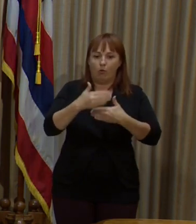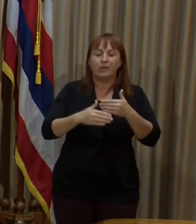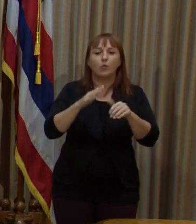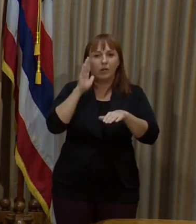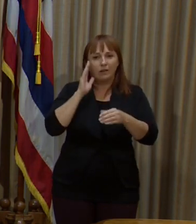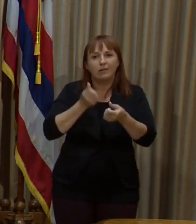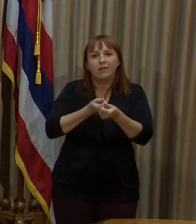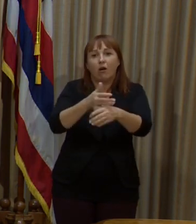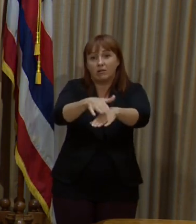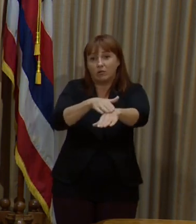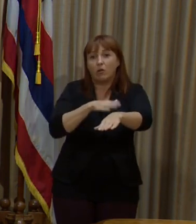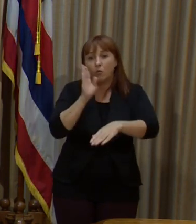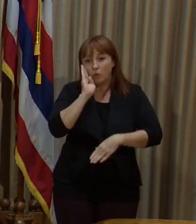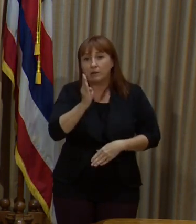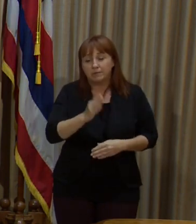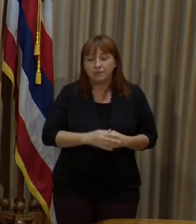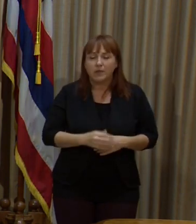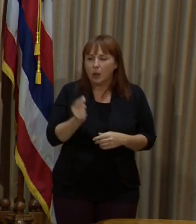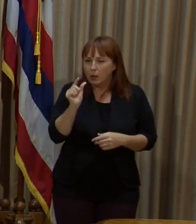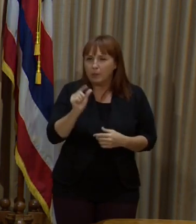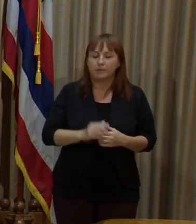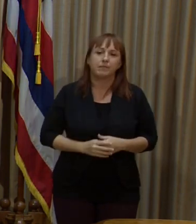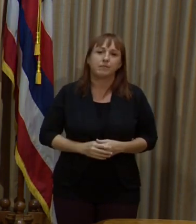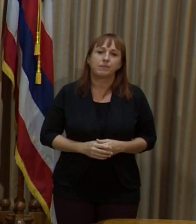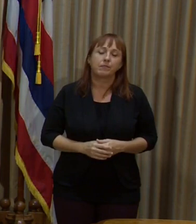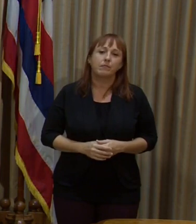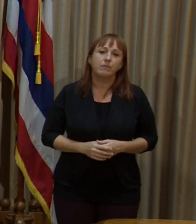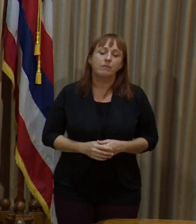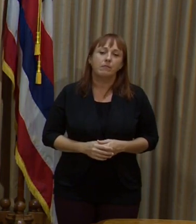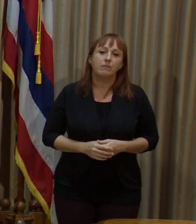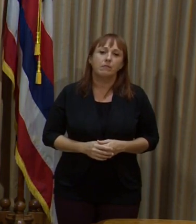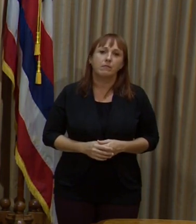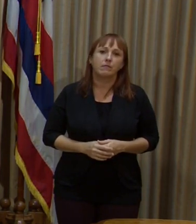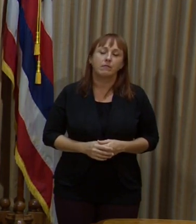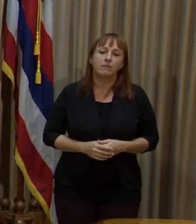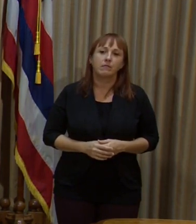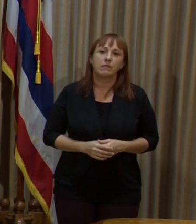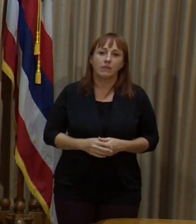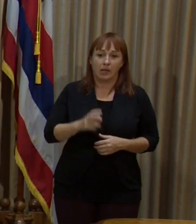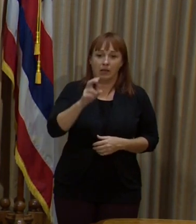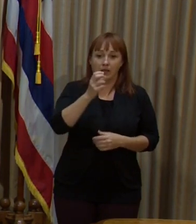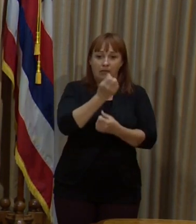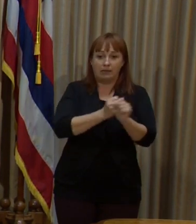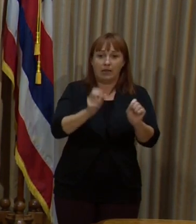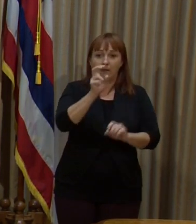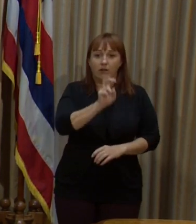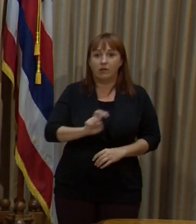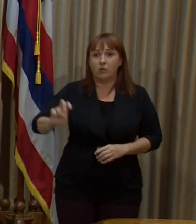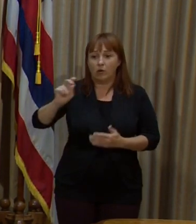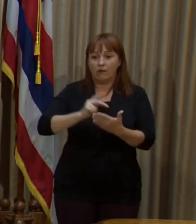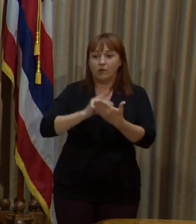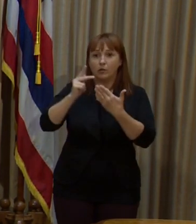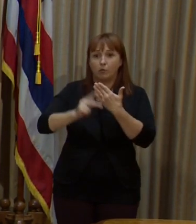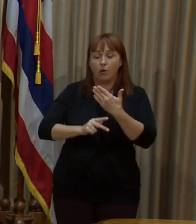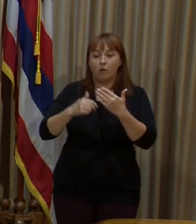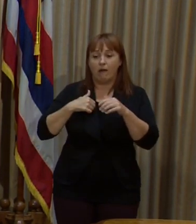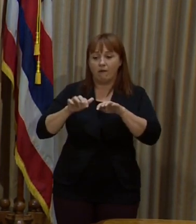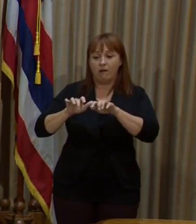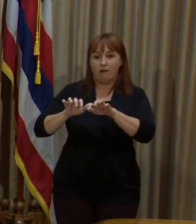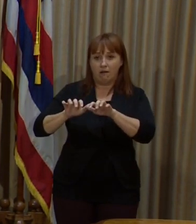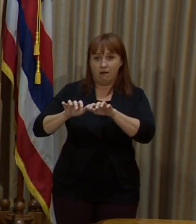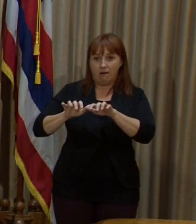down a little. What our intent is, is for the Safe Travels digital platform